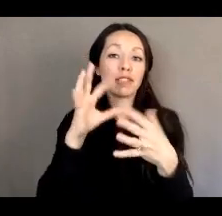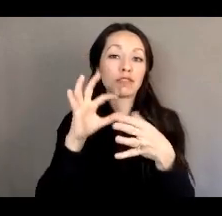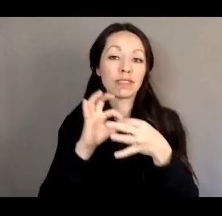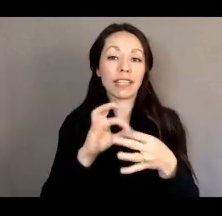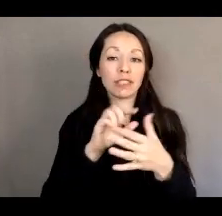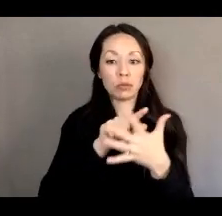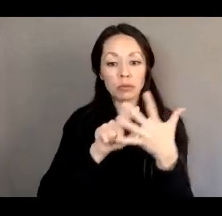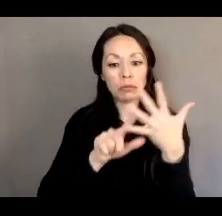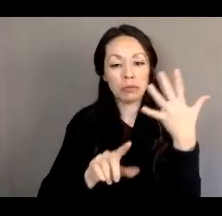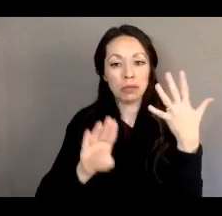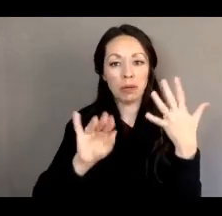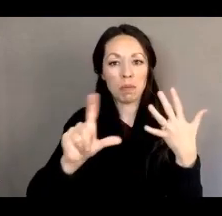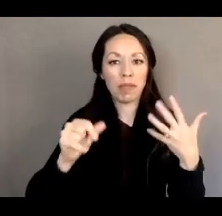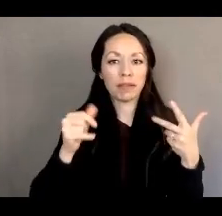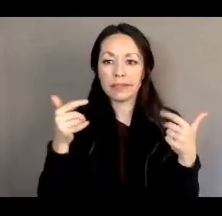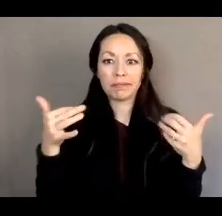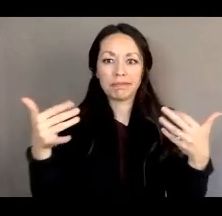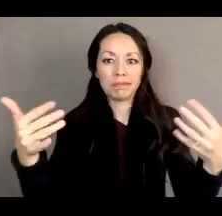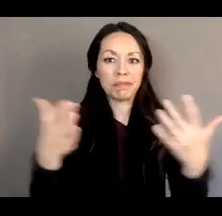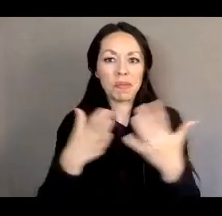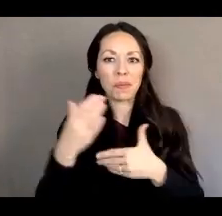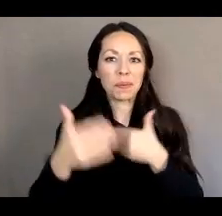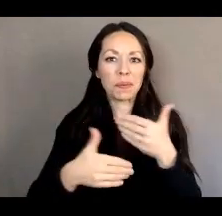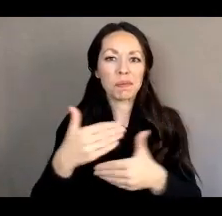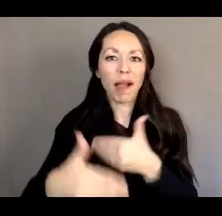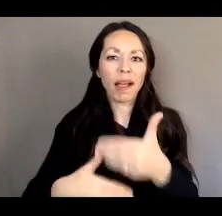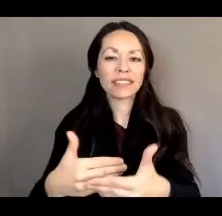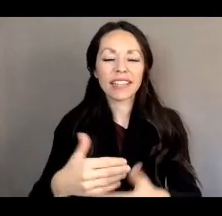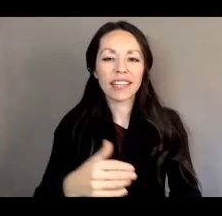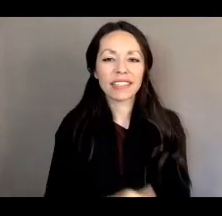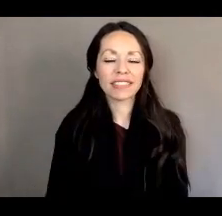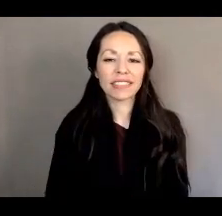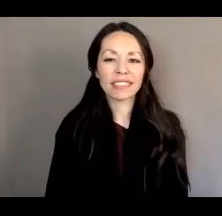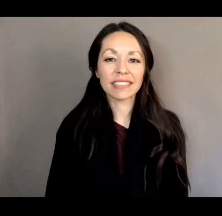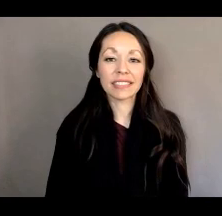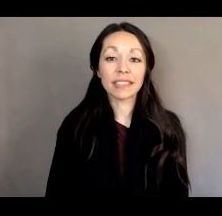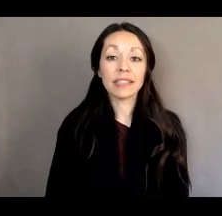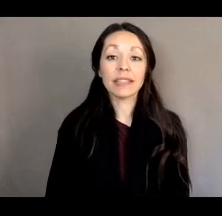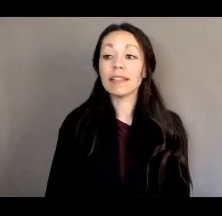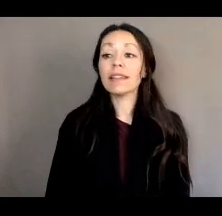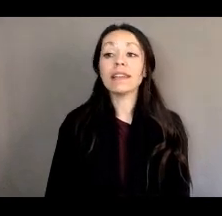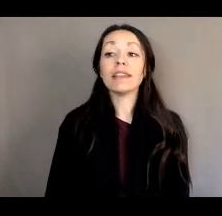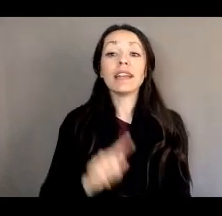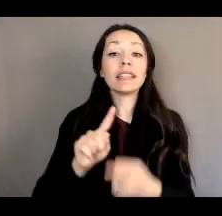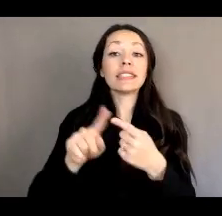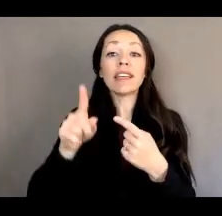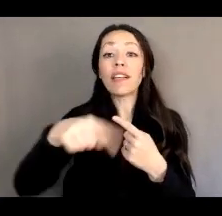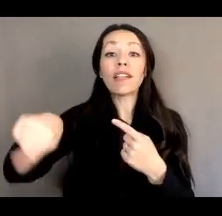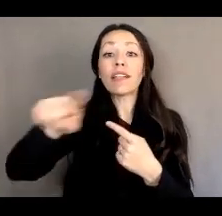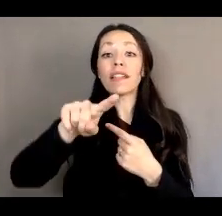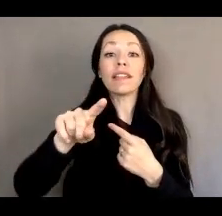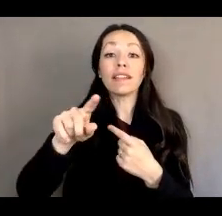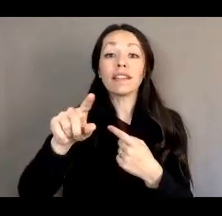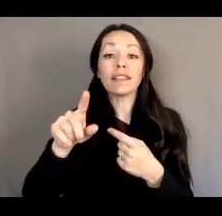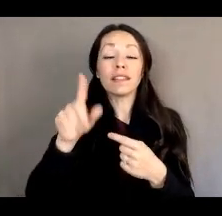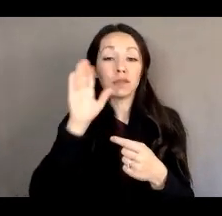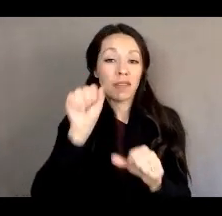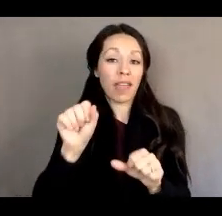these bills that are going through the process and, and in the meantime, give us a call or send us an email.